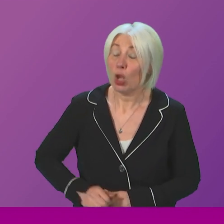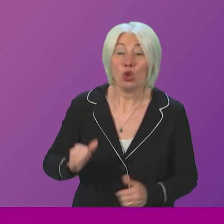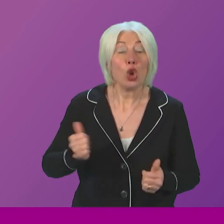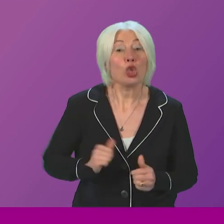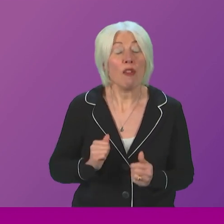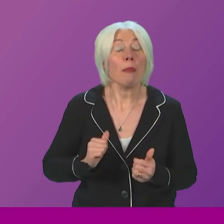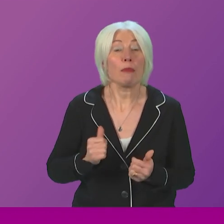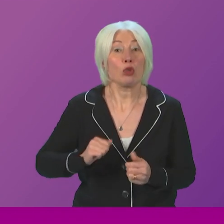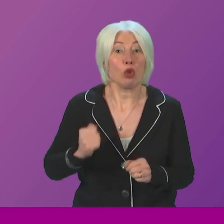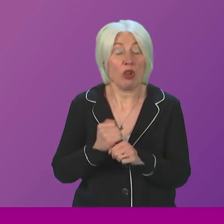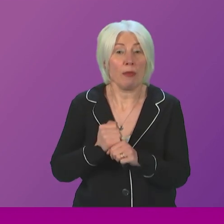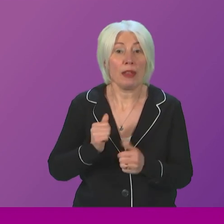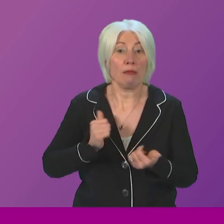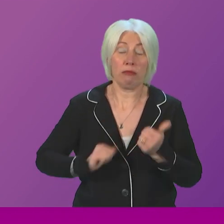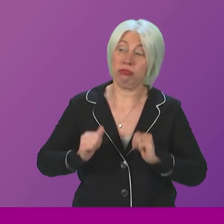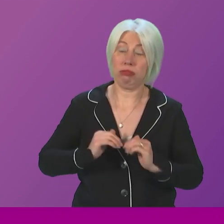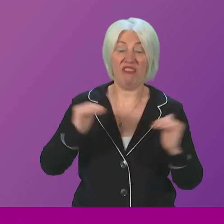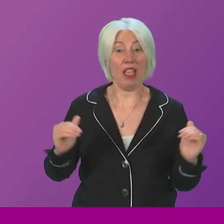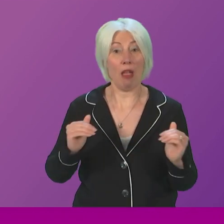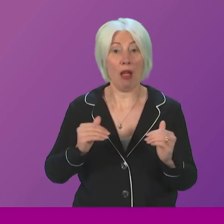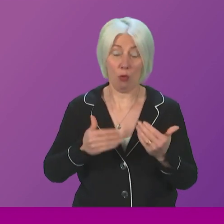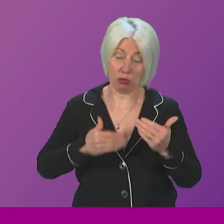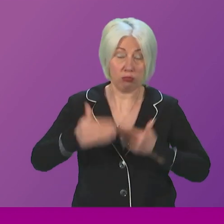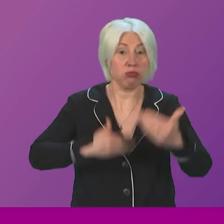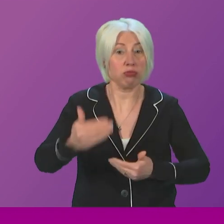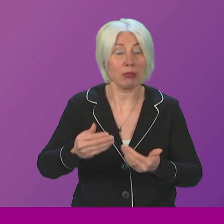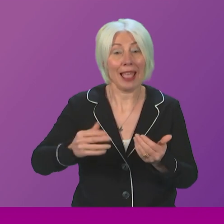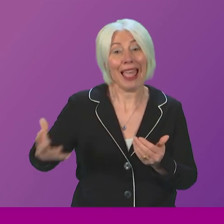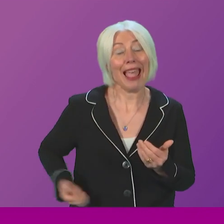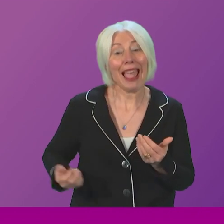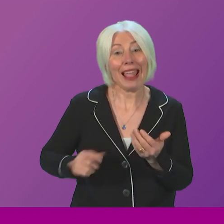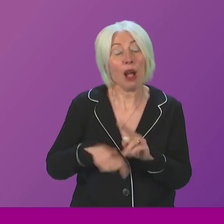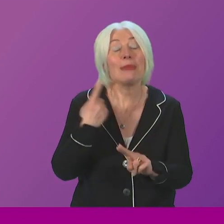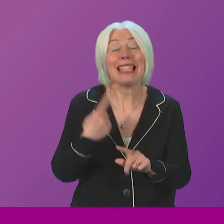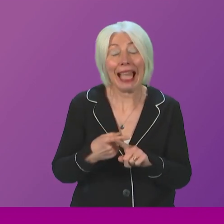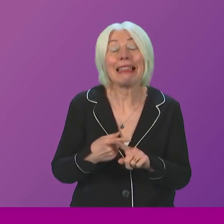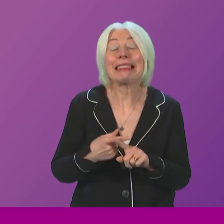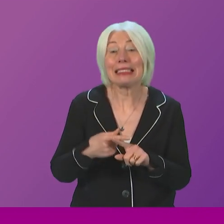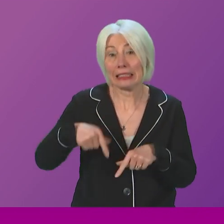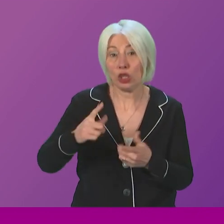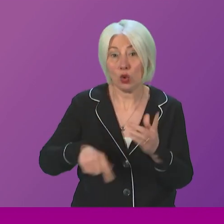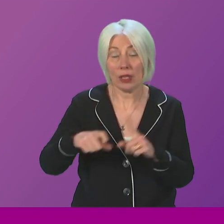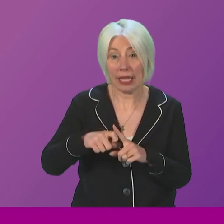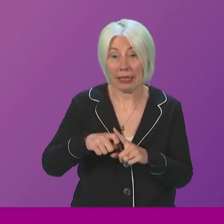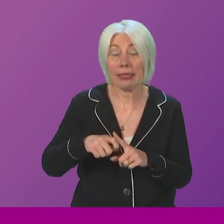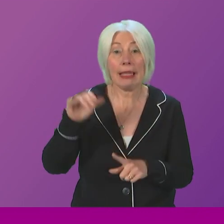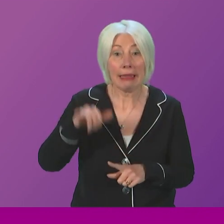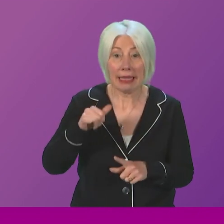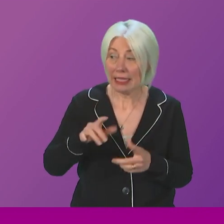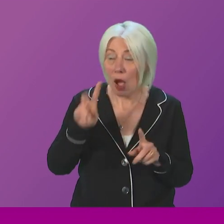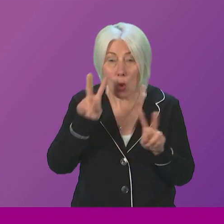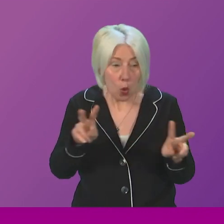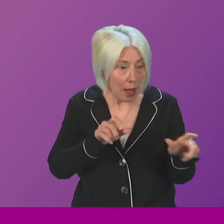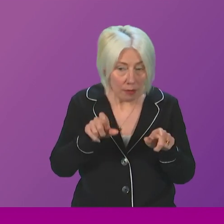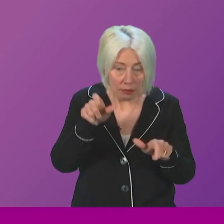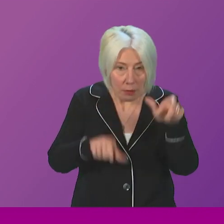have the fairest and most progressive tax system in the UK. A consideration of behavioural changes are, of course, a vital part of our tax